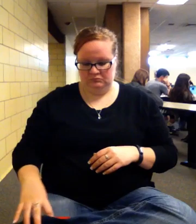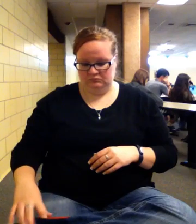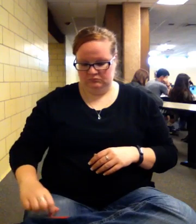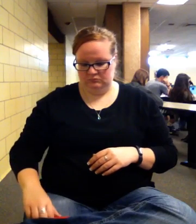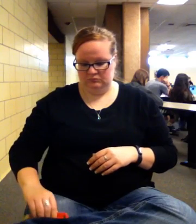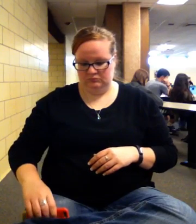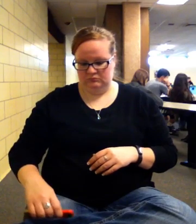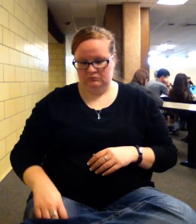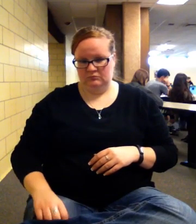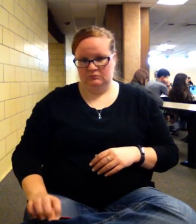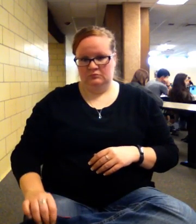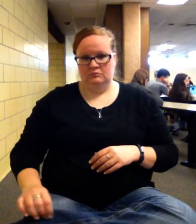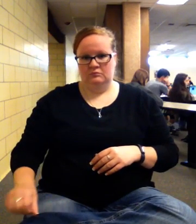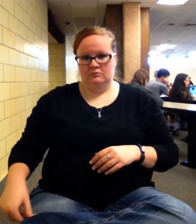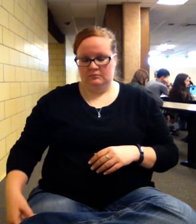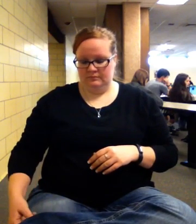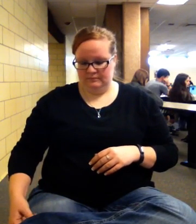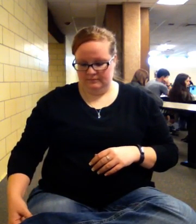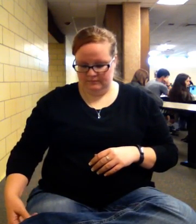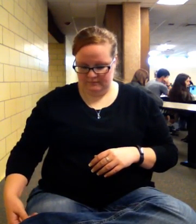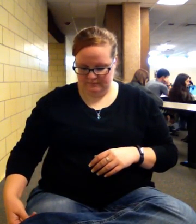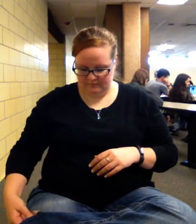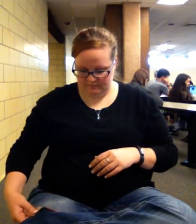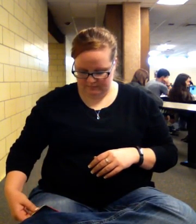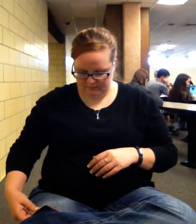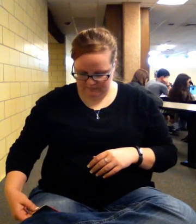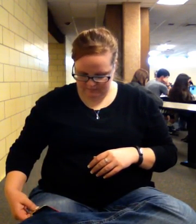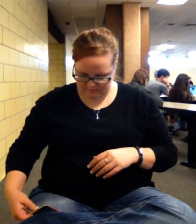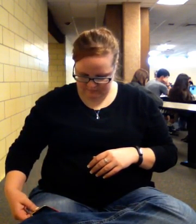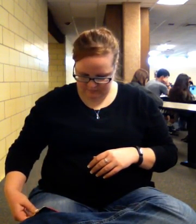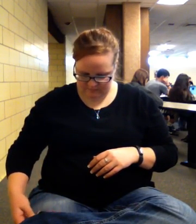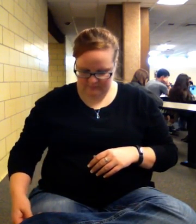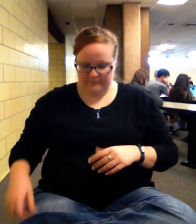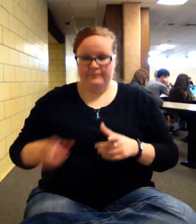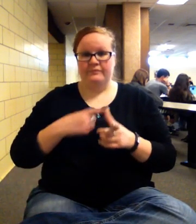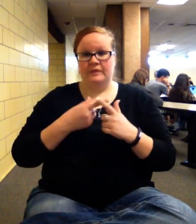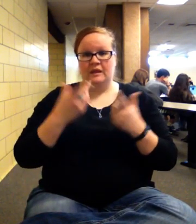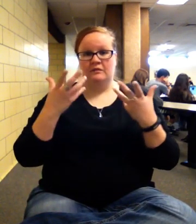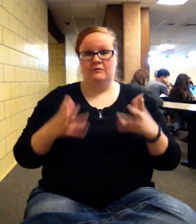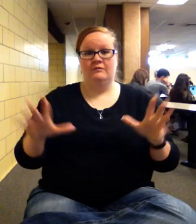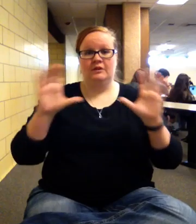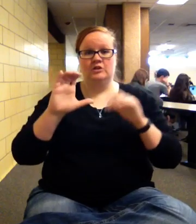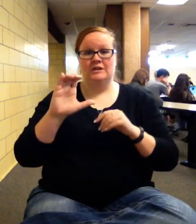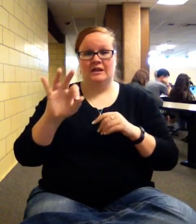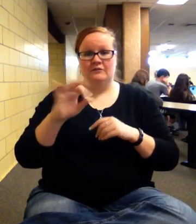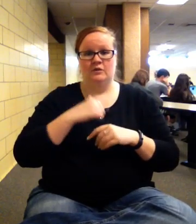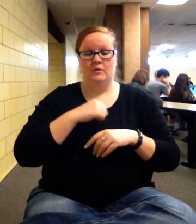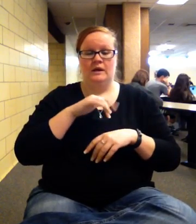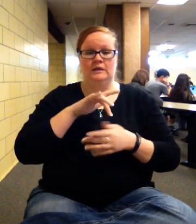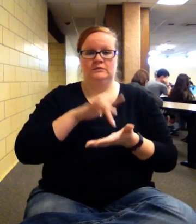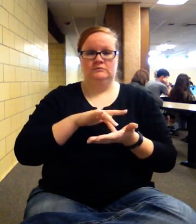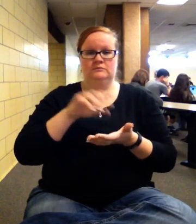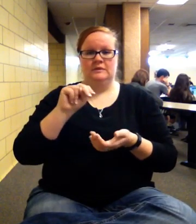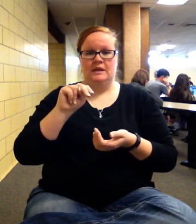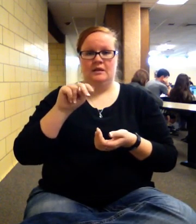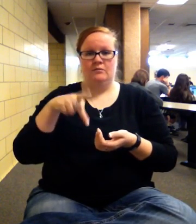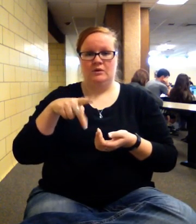Then after I get all those cash flows in, I hit my net present value button, which is right next to my cash flow button.